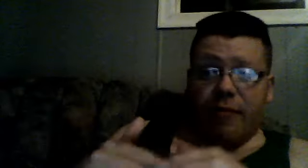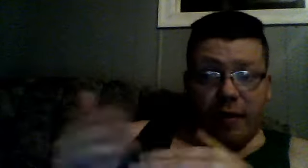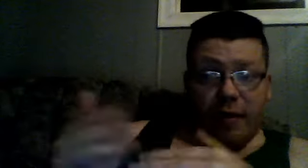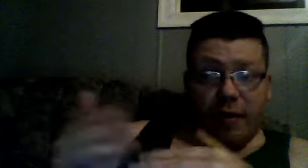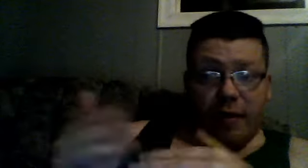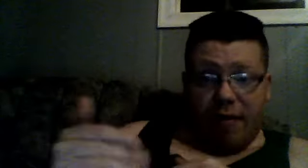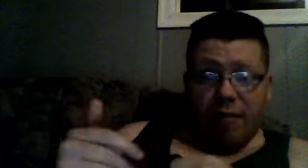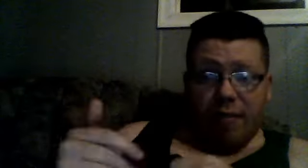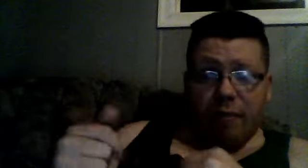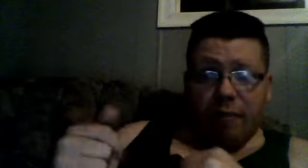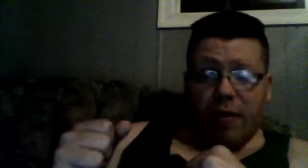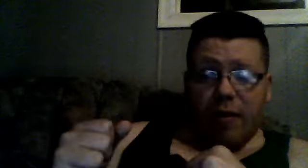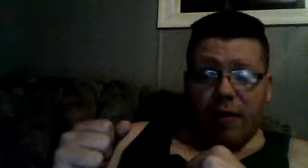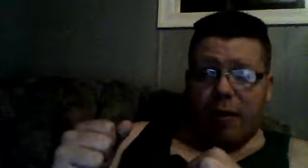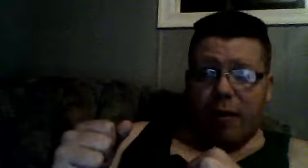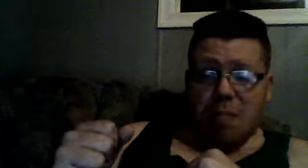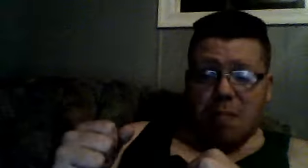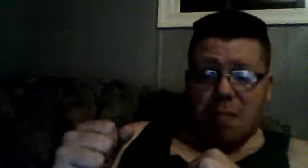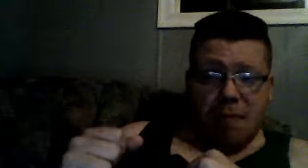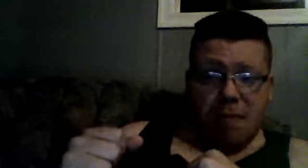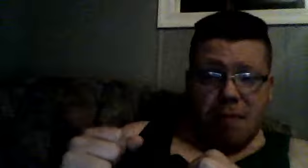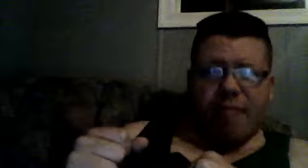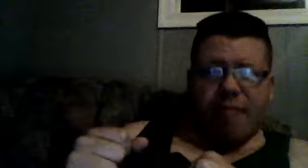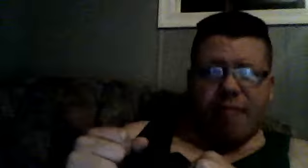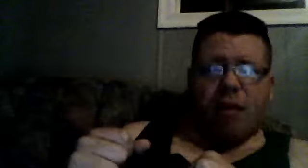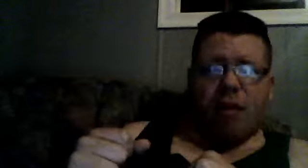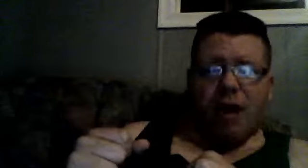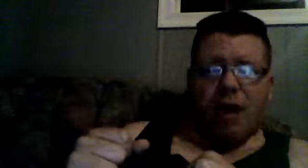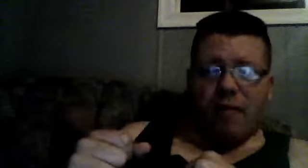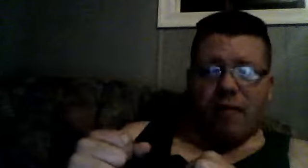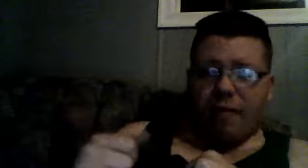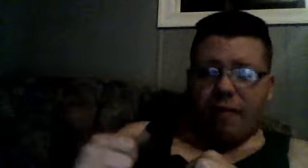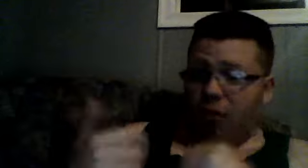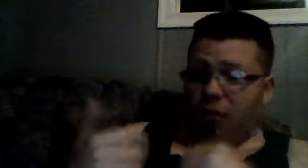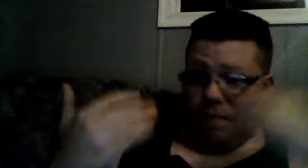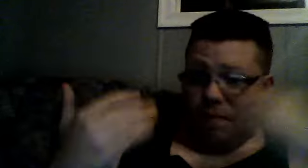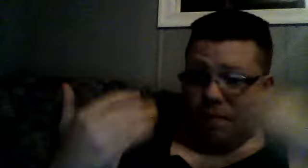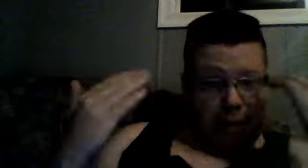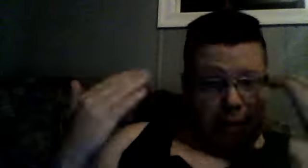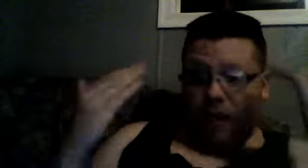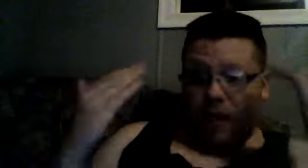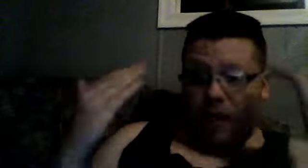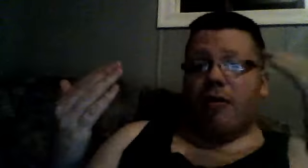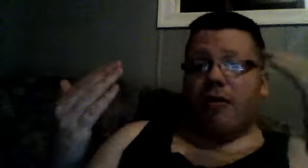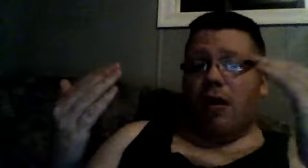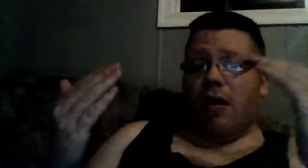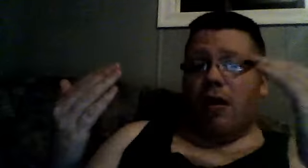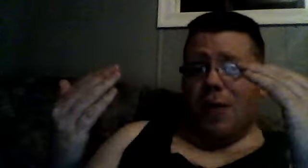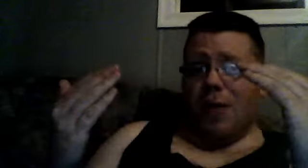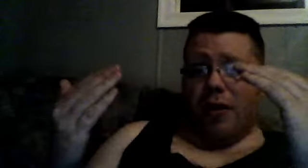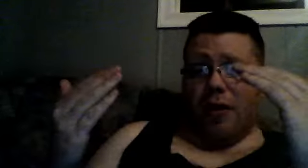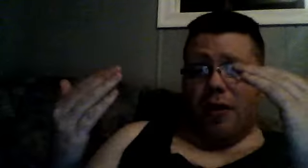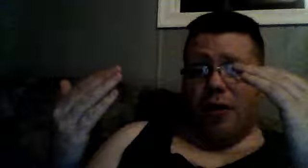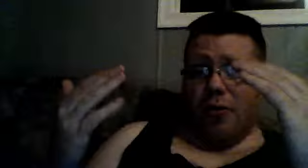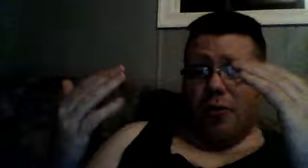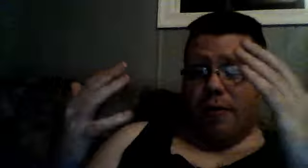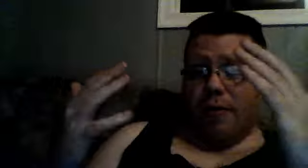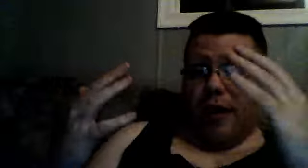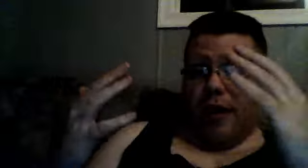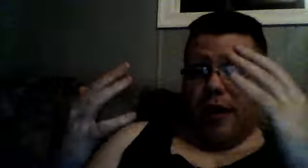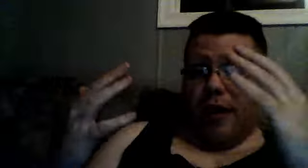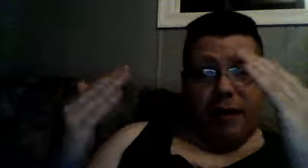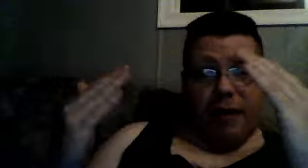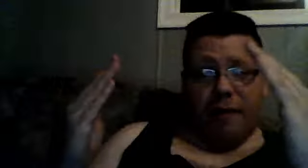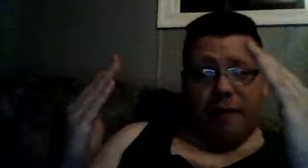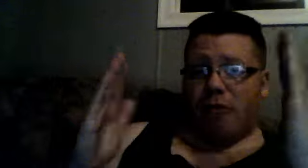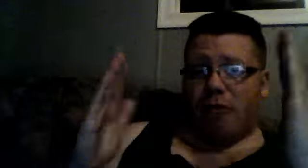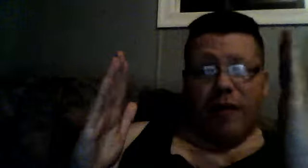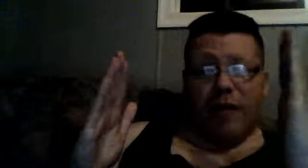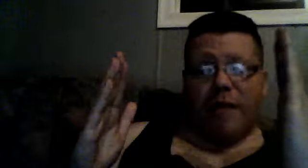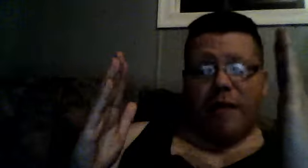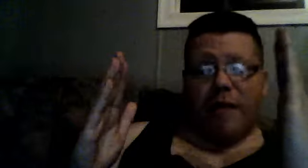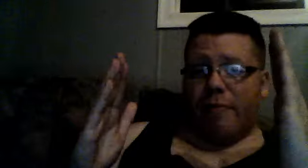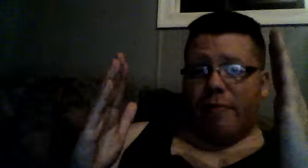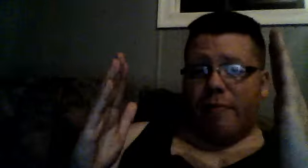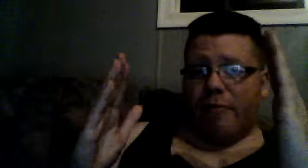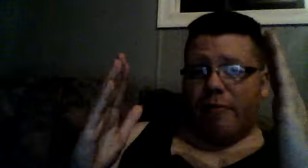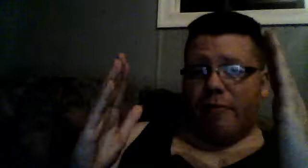dies, but, in the book, he's still alive, so, to all you people out there, who are planning to become screenwriters,